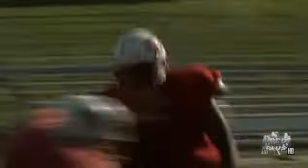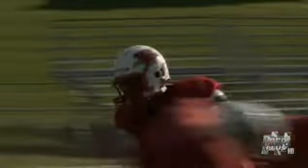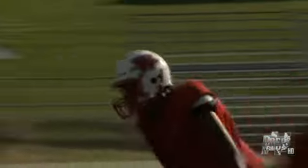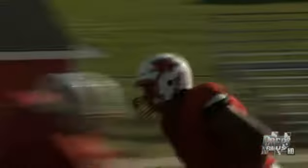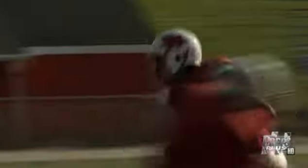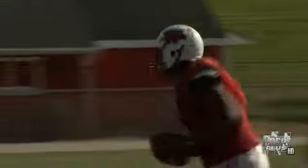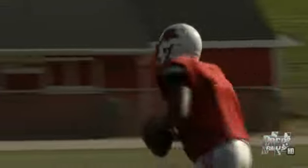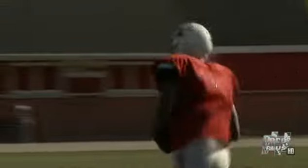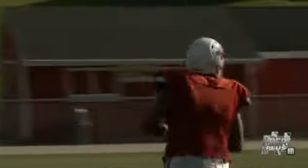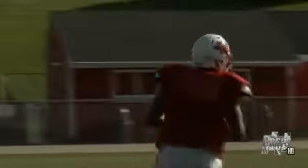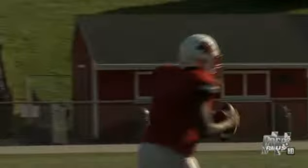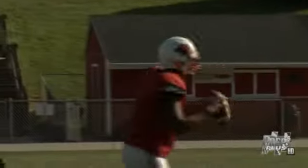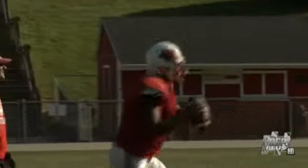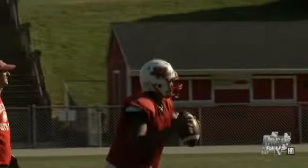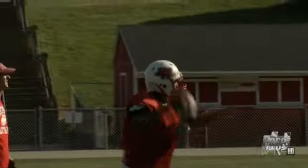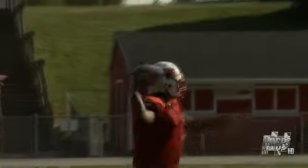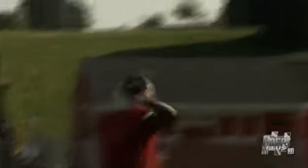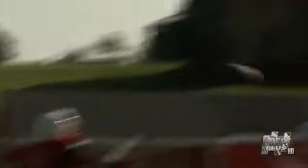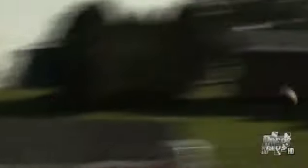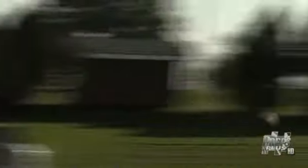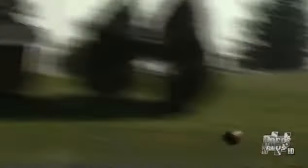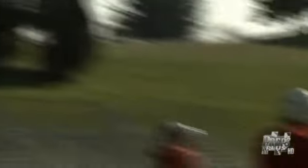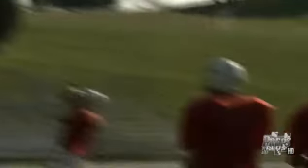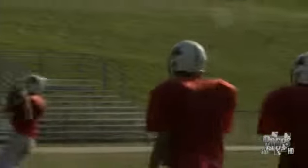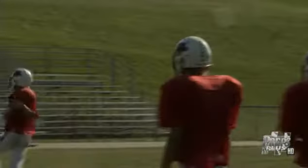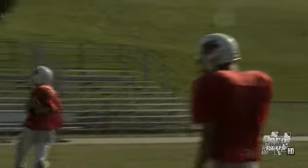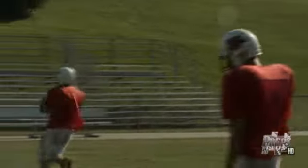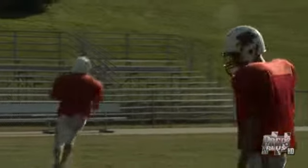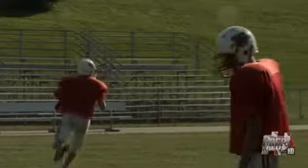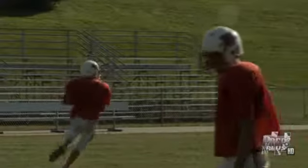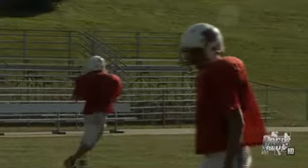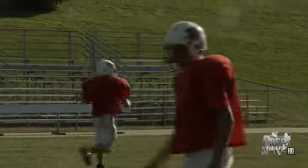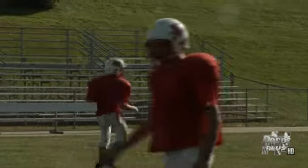For the Firebirds, actions truly do speak louder than words.